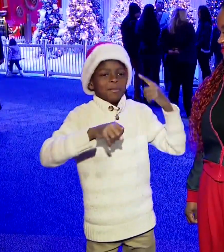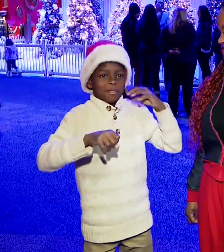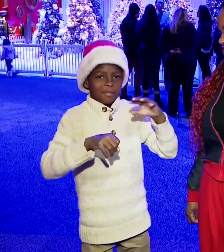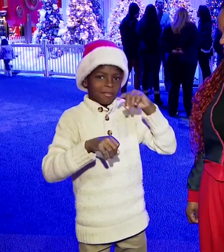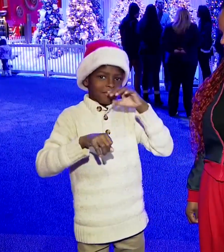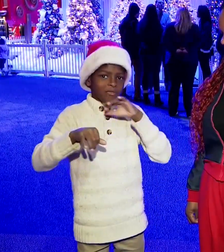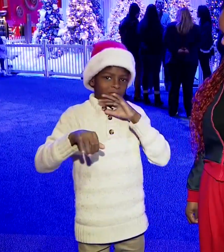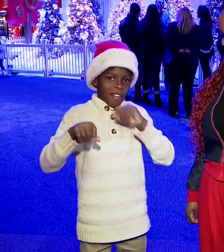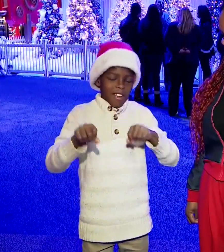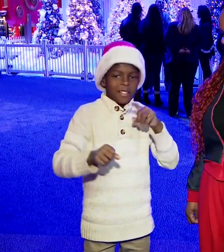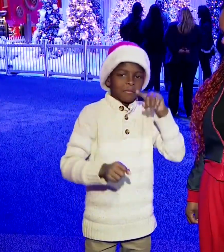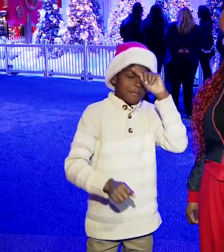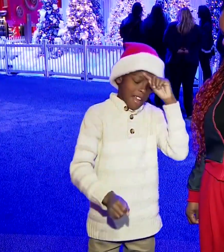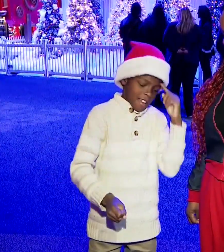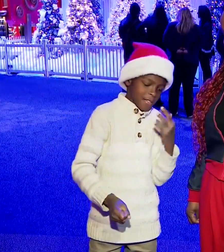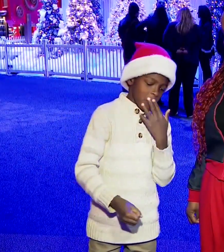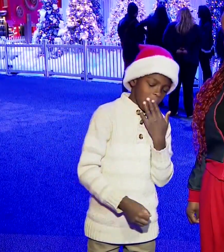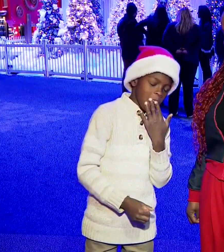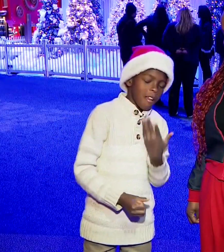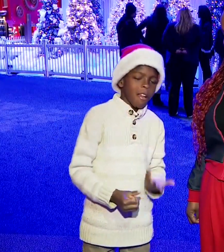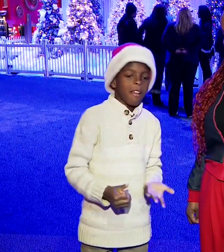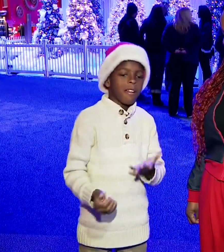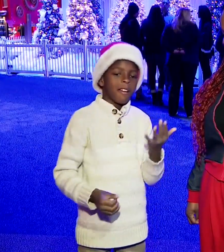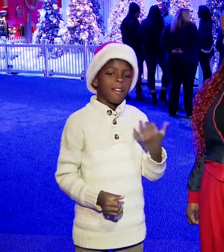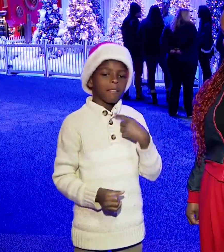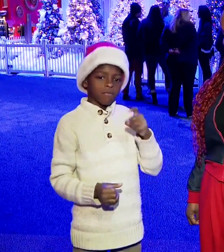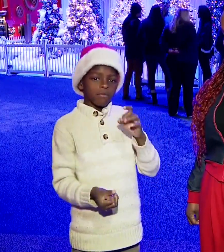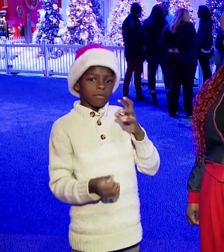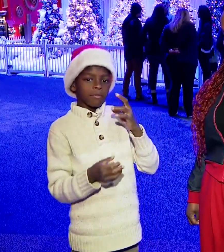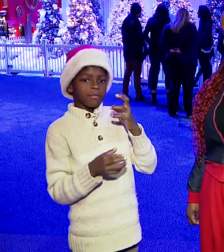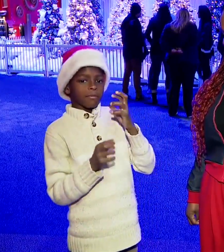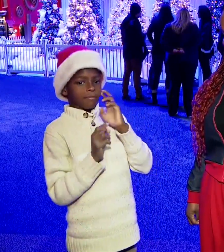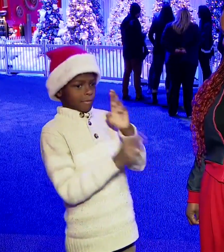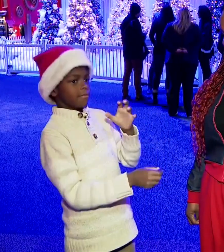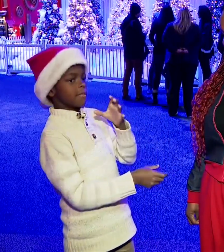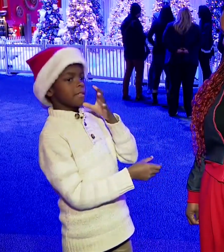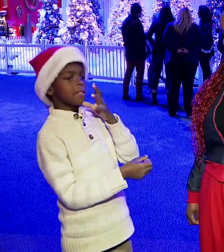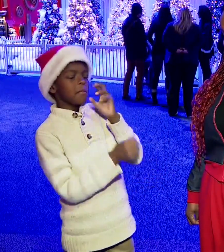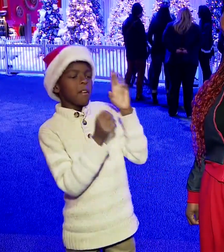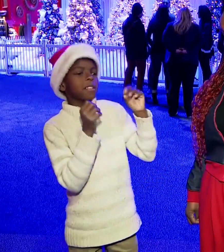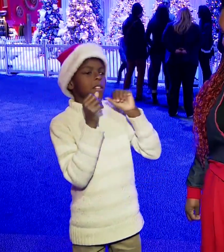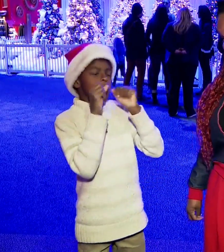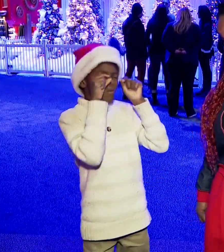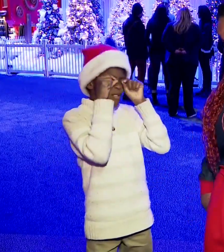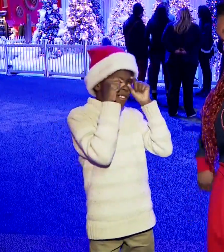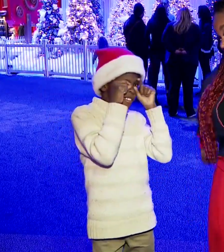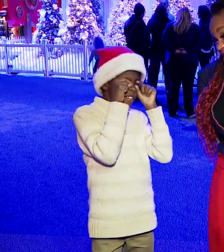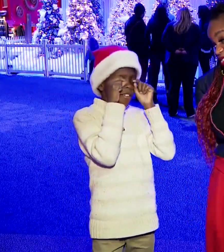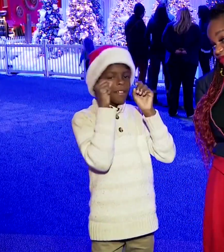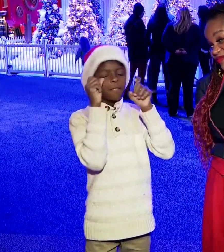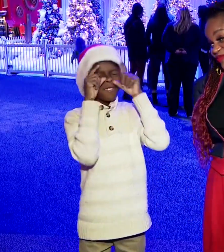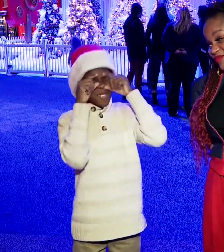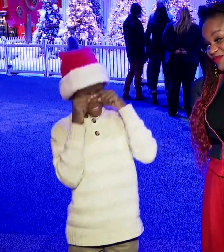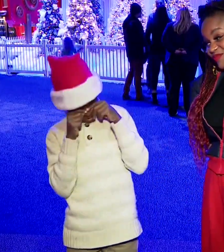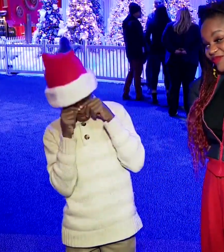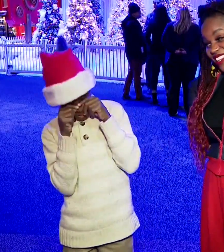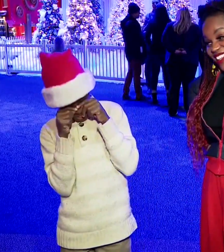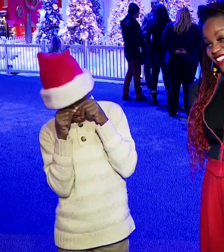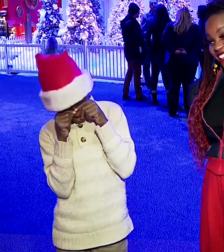I asked for a black dirt bike, so they said if I respect my mom and don't open my eyes on Christmas Eve and keep them shut, I'll get it.